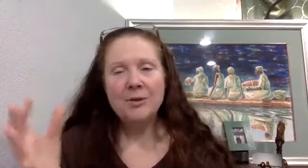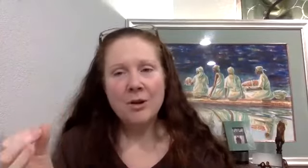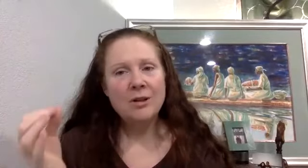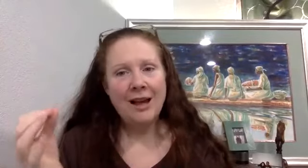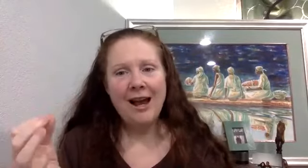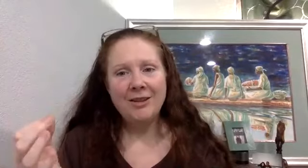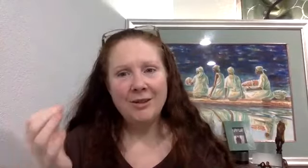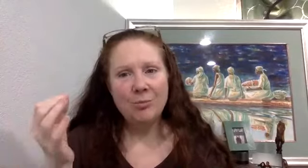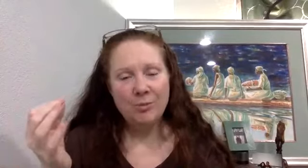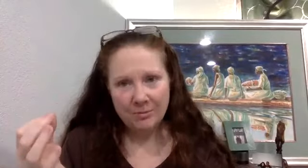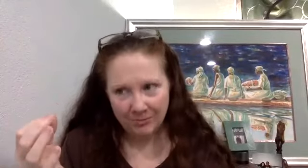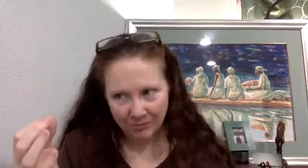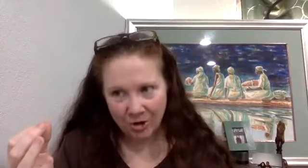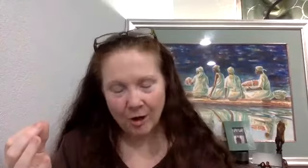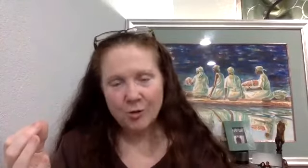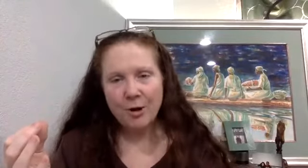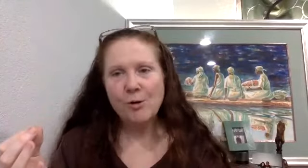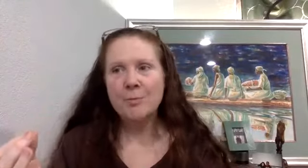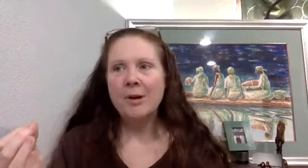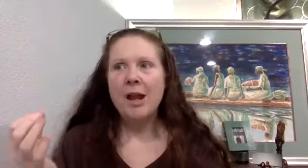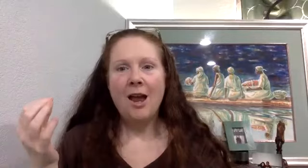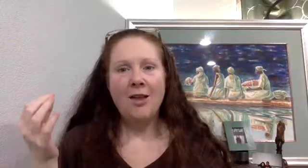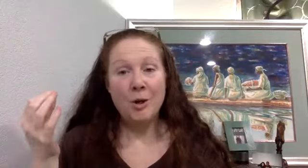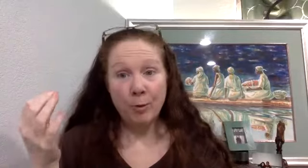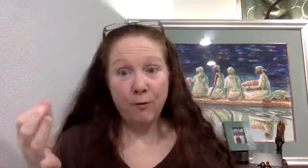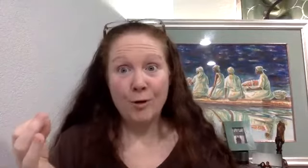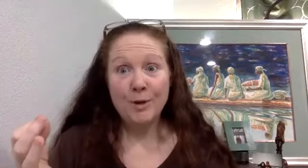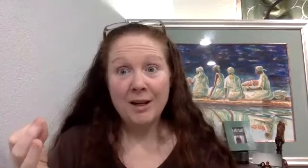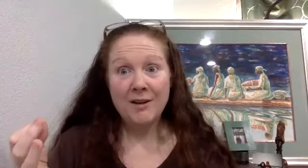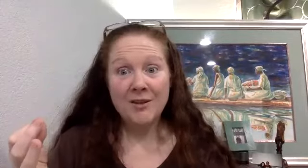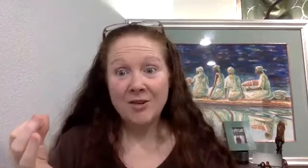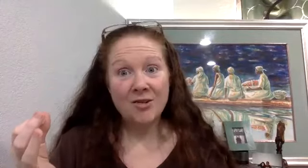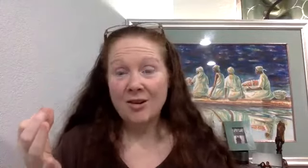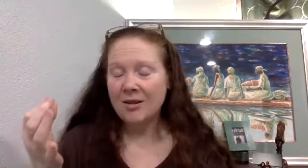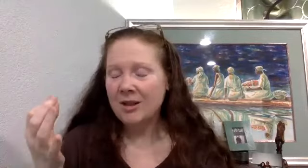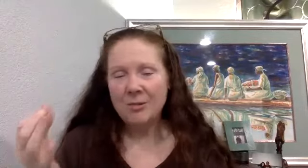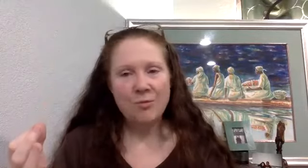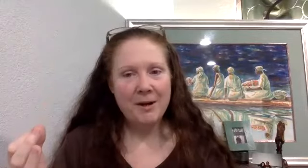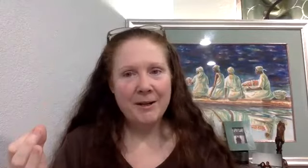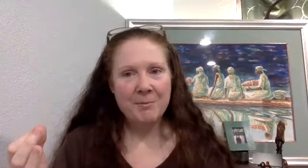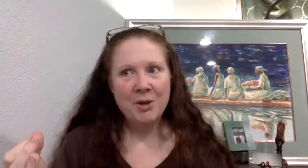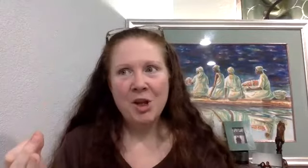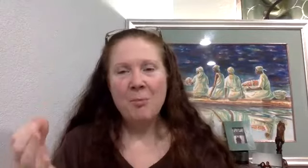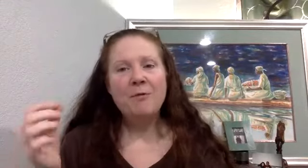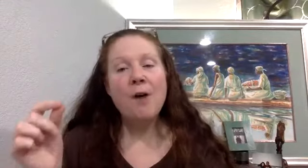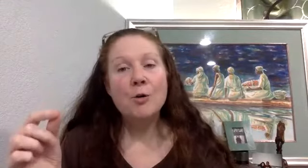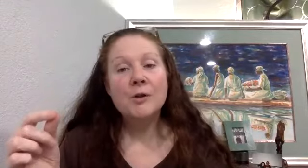so glad that you shared your poem and that you performed it in such a deep way. But folks,